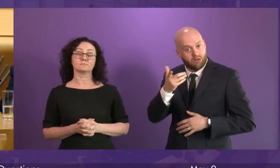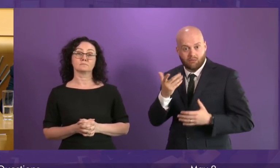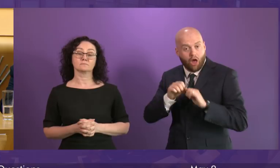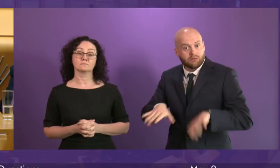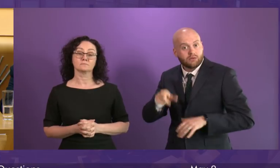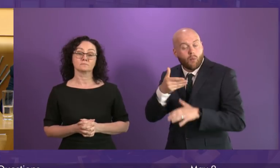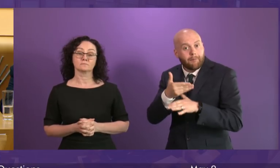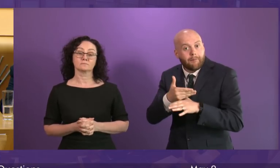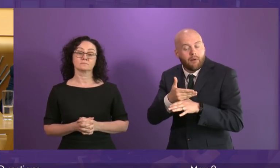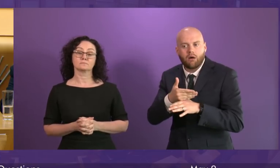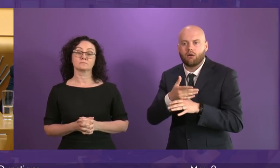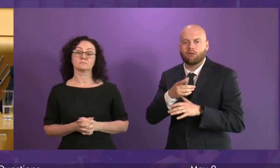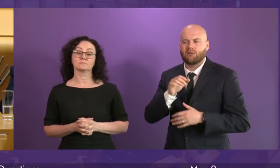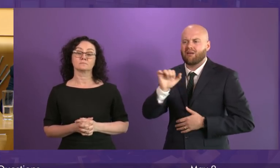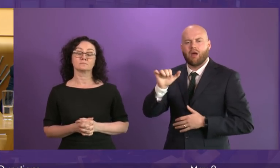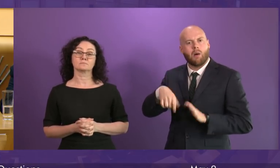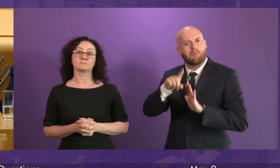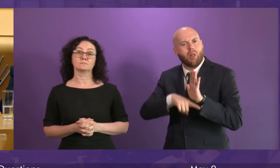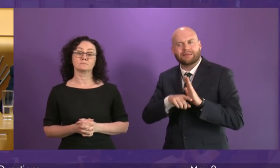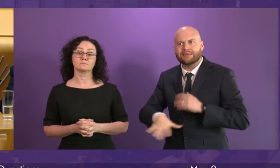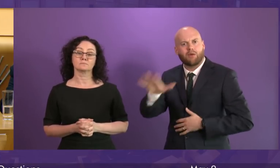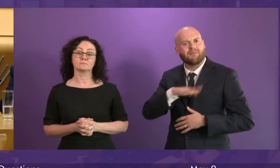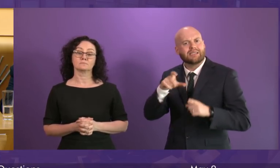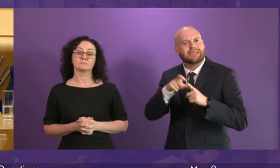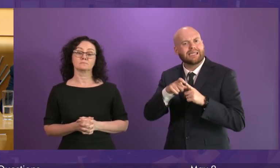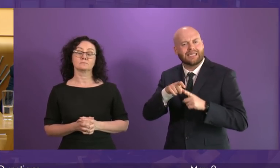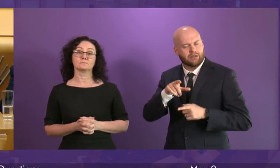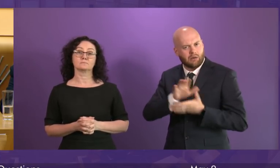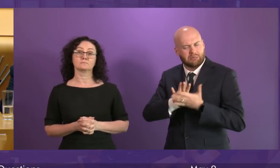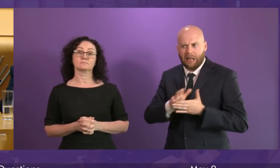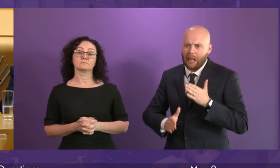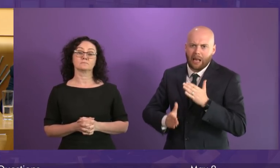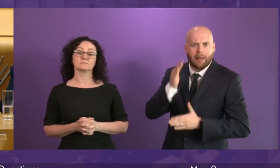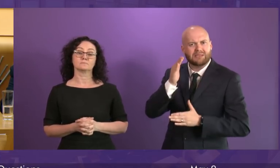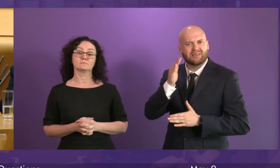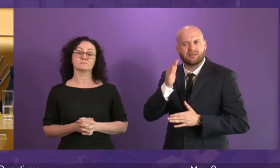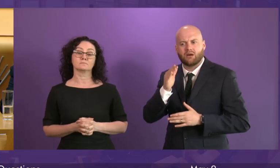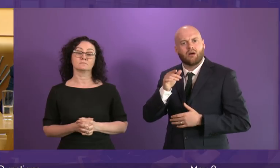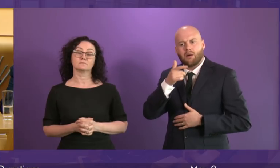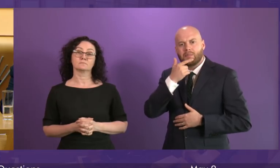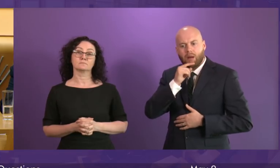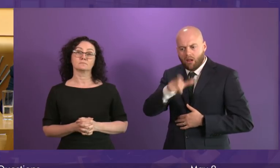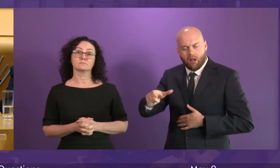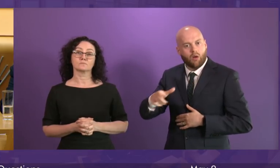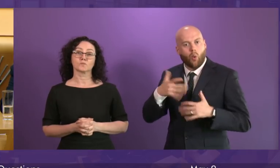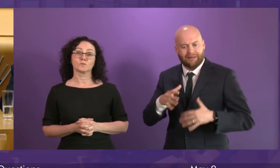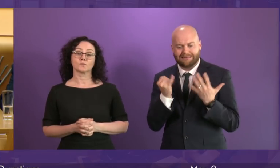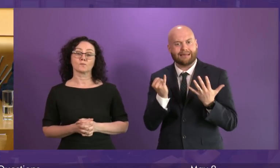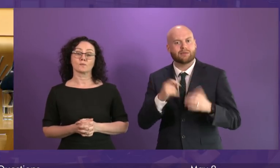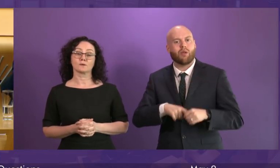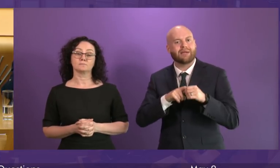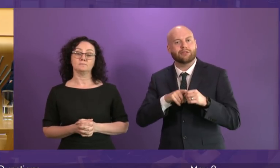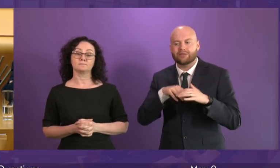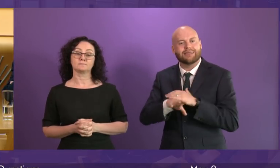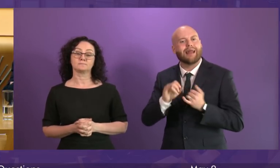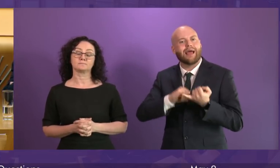their blanket policy across the city of limiting Dundee pupils to six qualifications in S4, teaching S4,